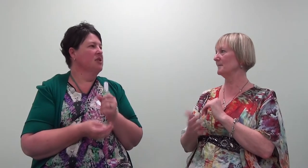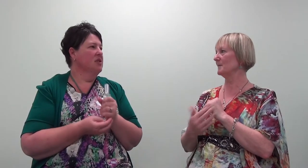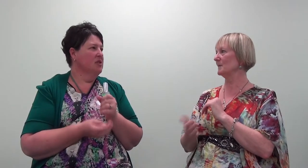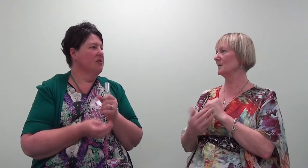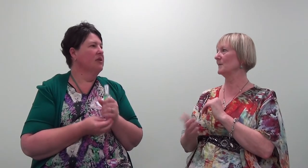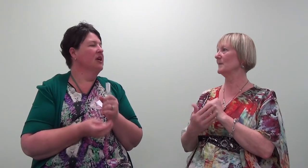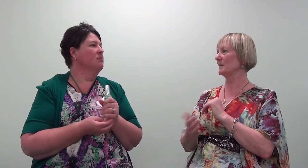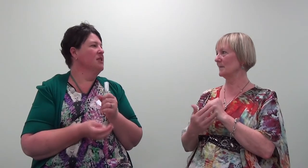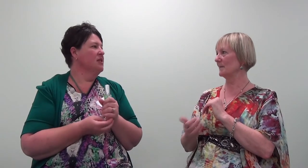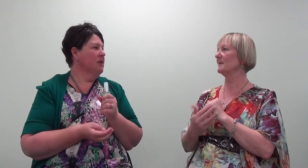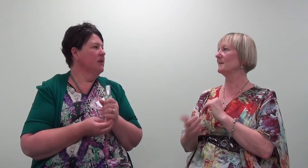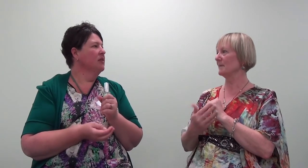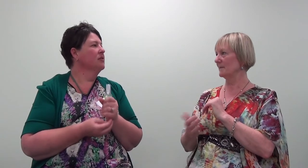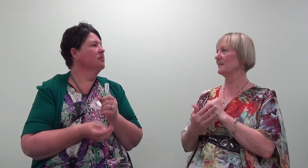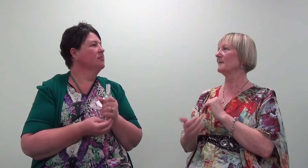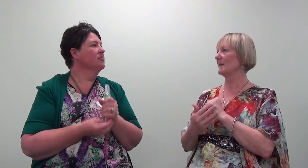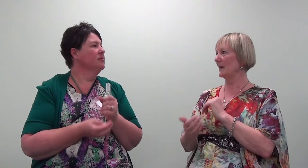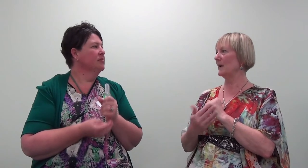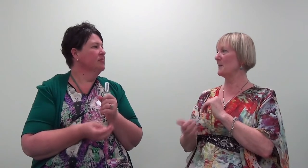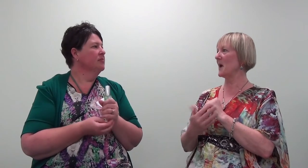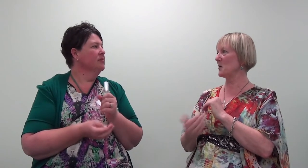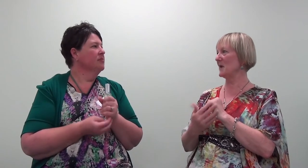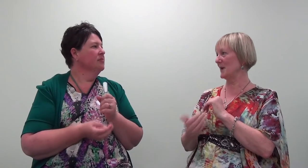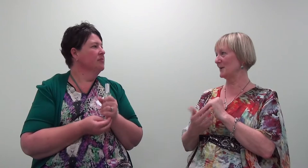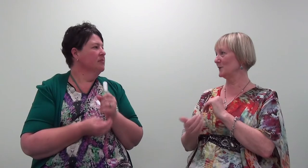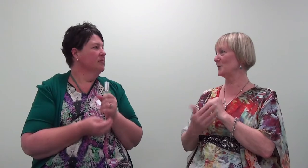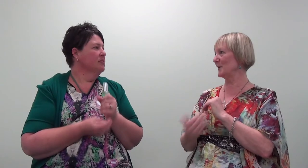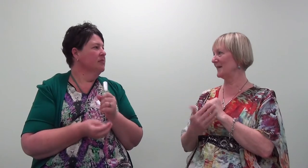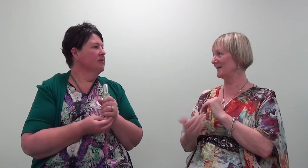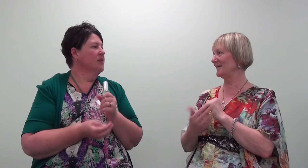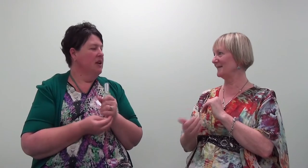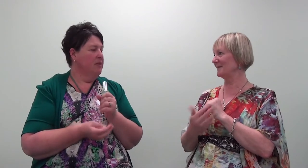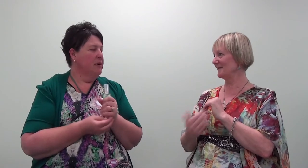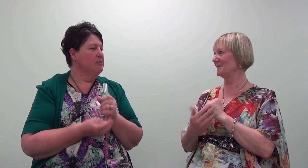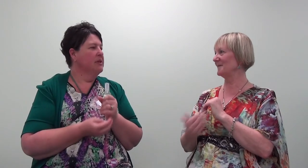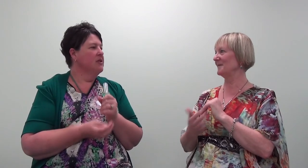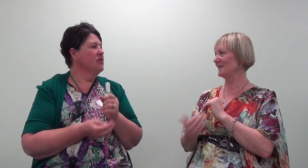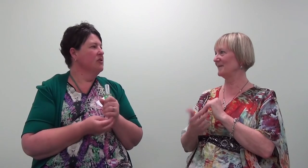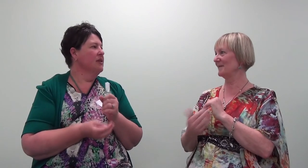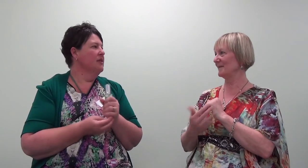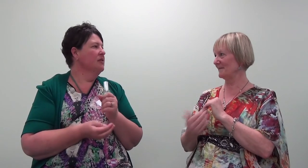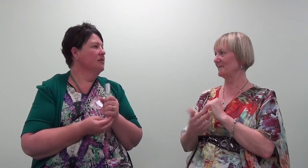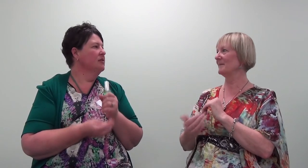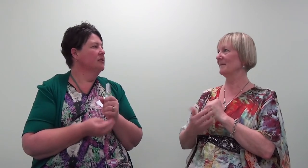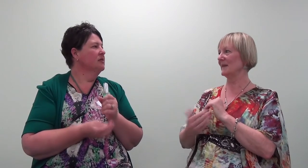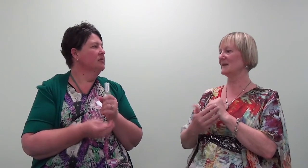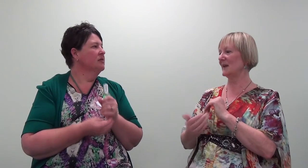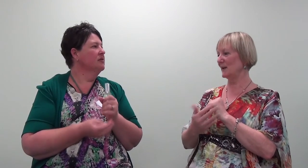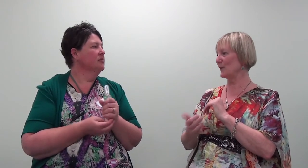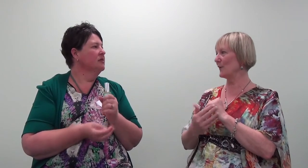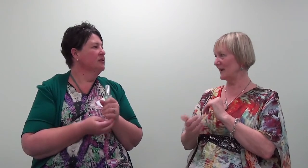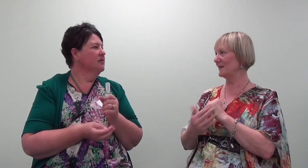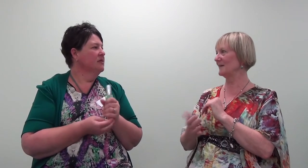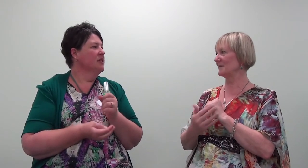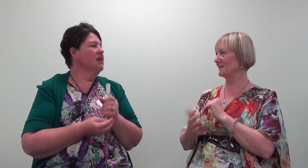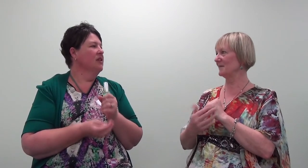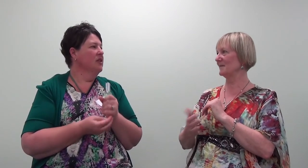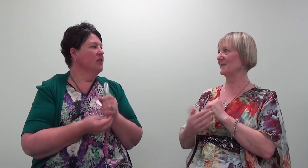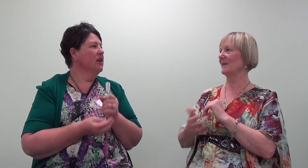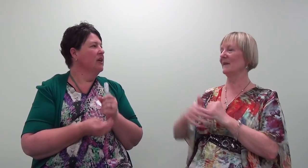to dissolve it out of my stomach, and I'm helping to do that, and I'm helping to do that, sending the green, sending the green,